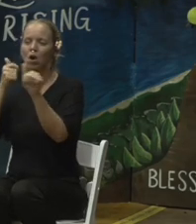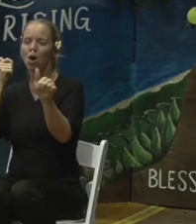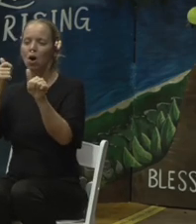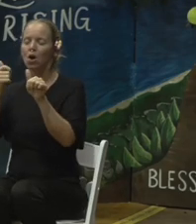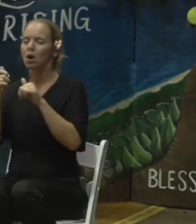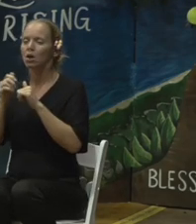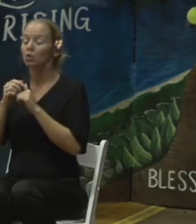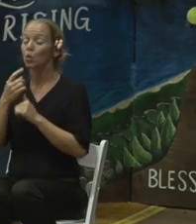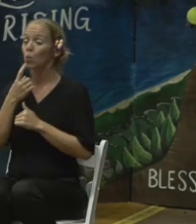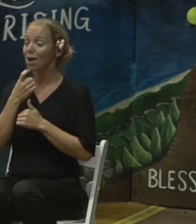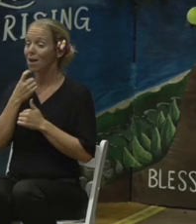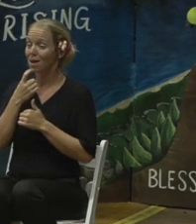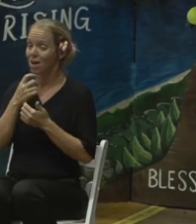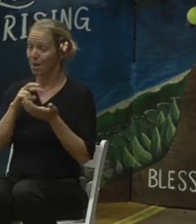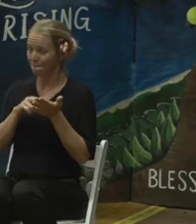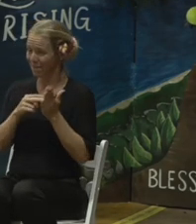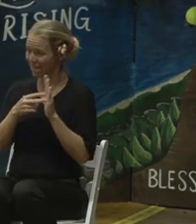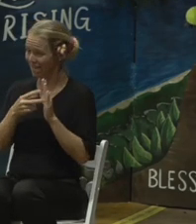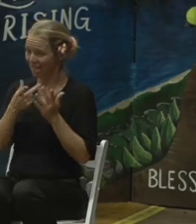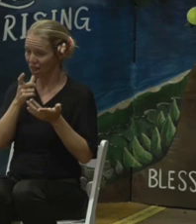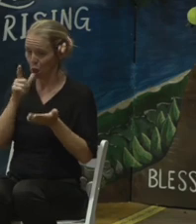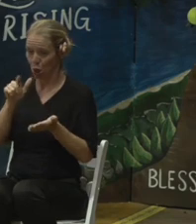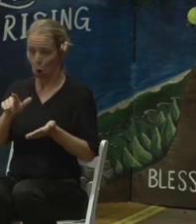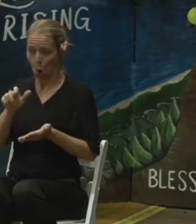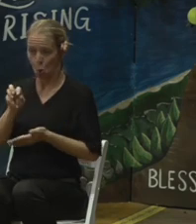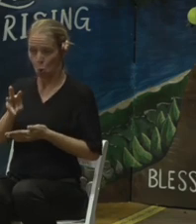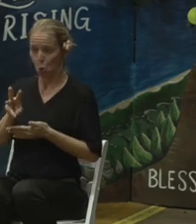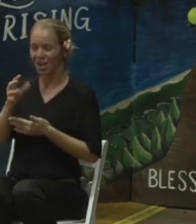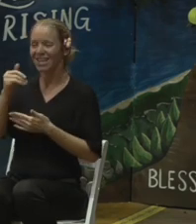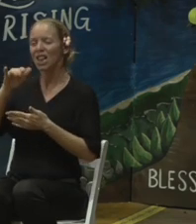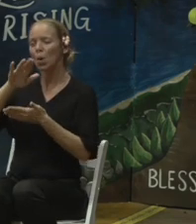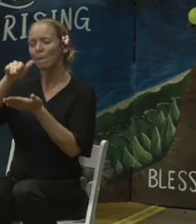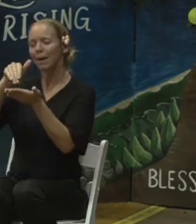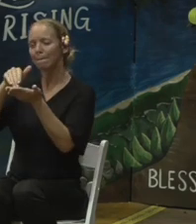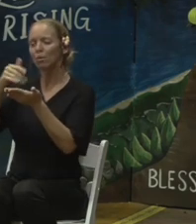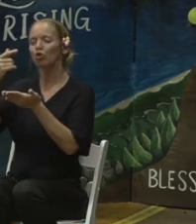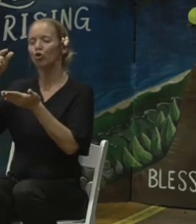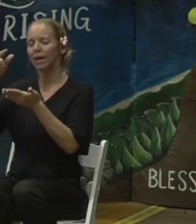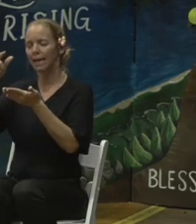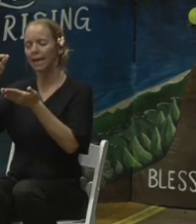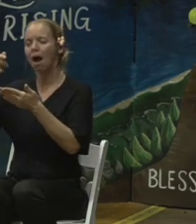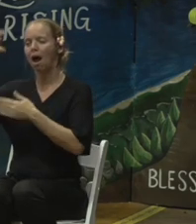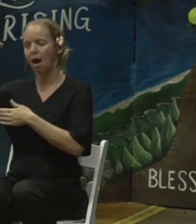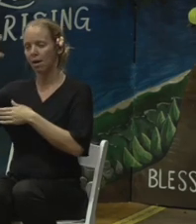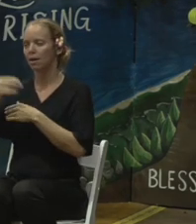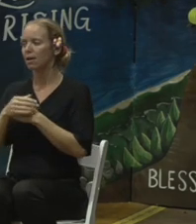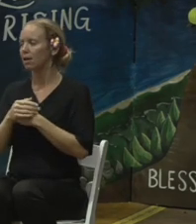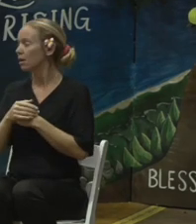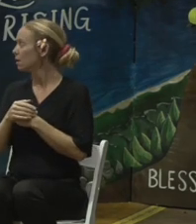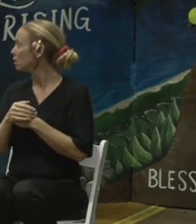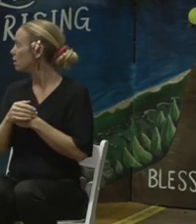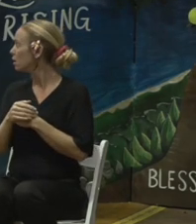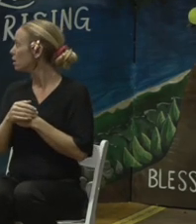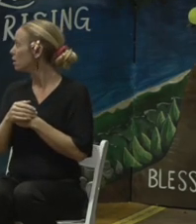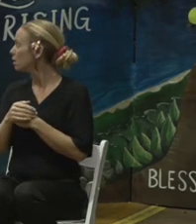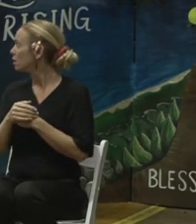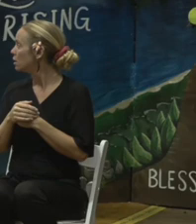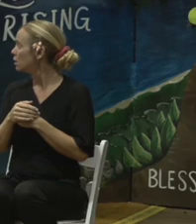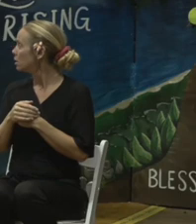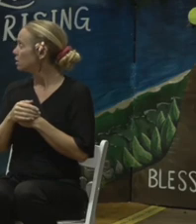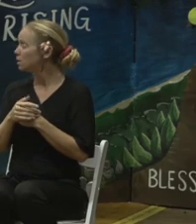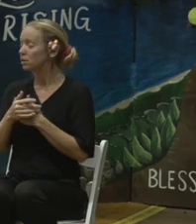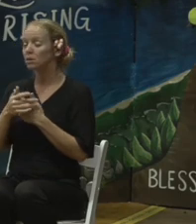low, yellow is medium, green is high. So the green scored higher